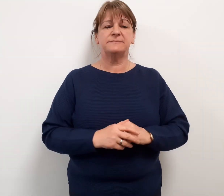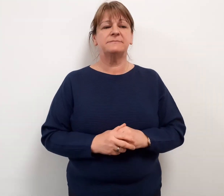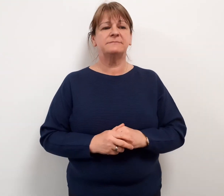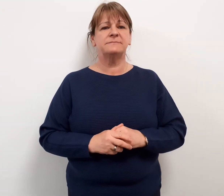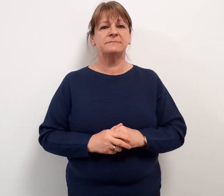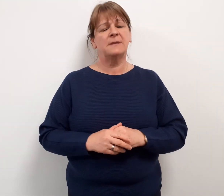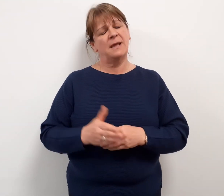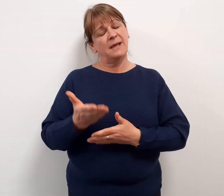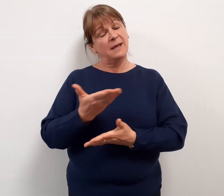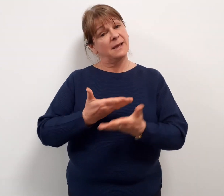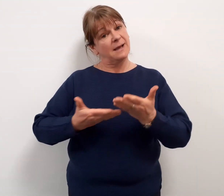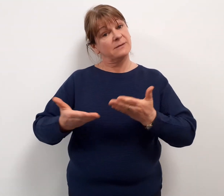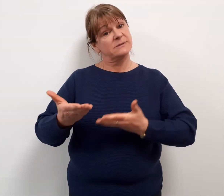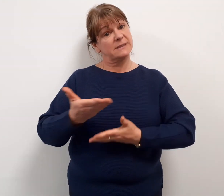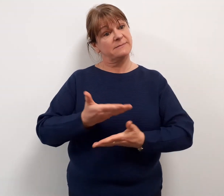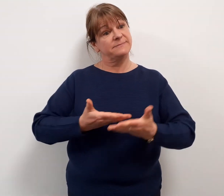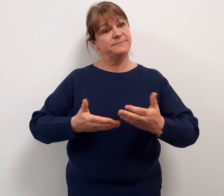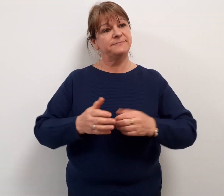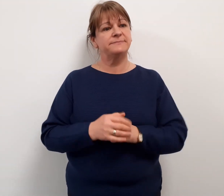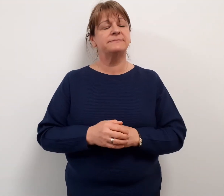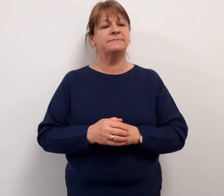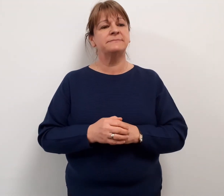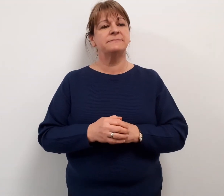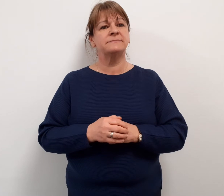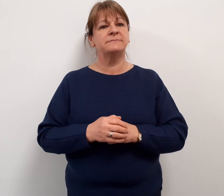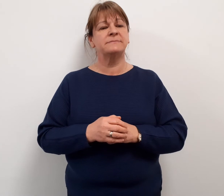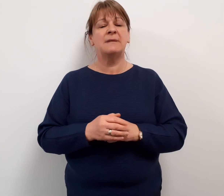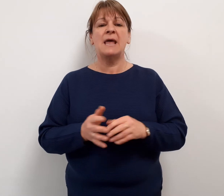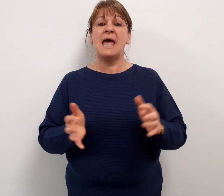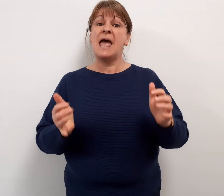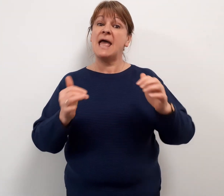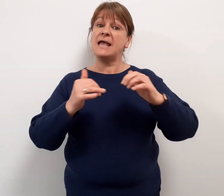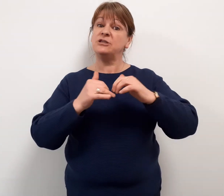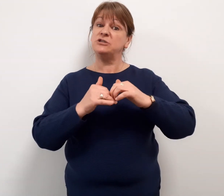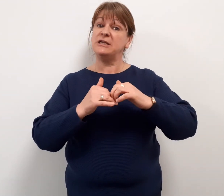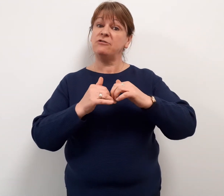counselling, engineering,